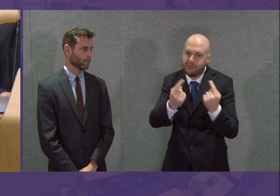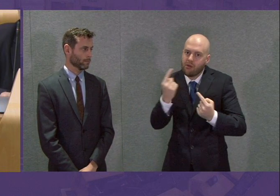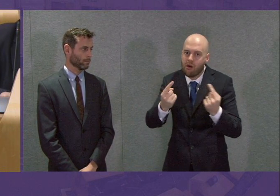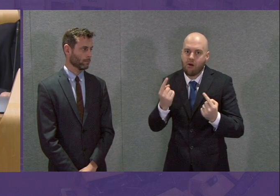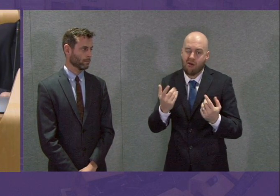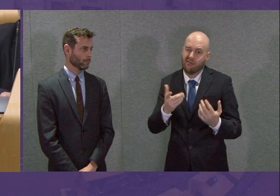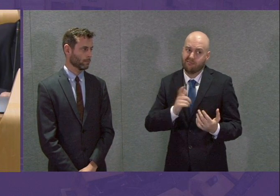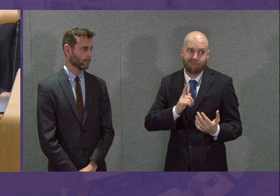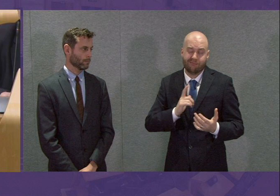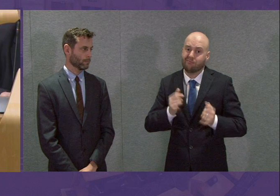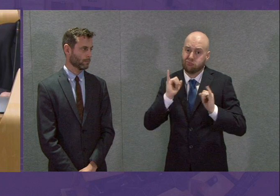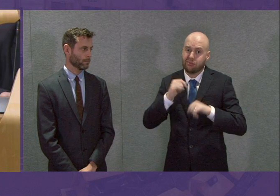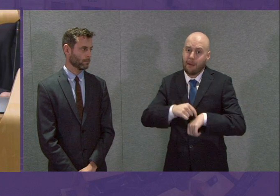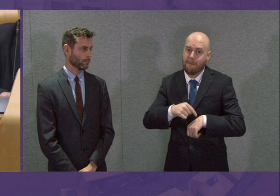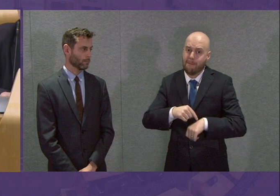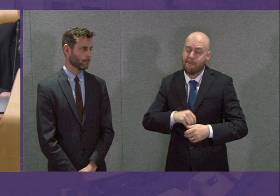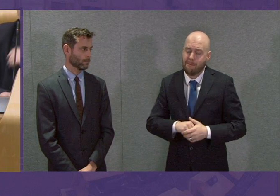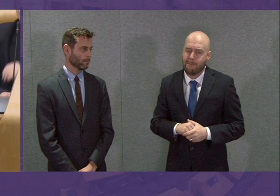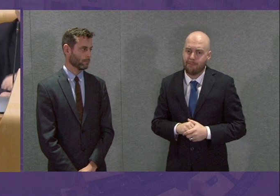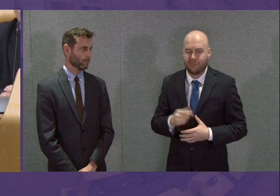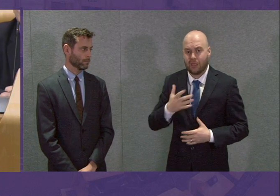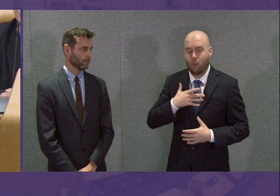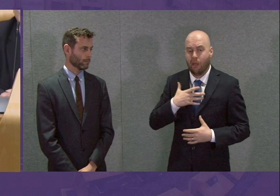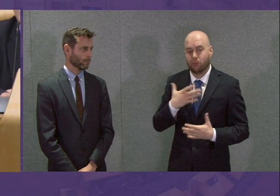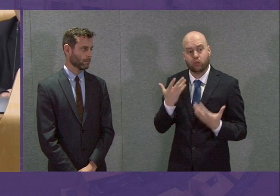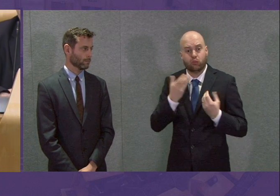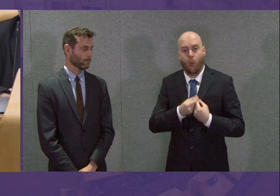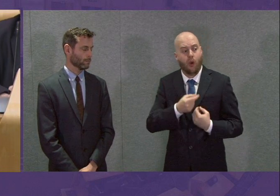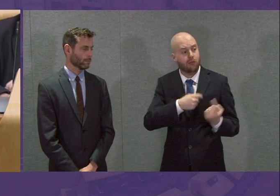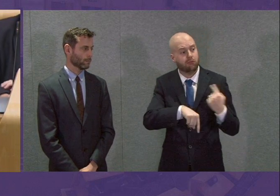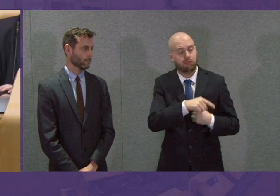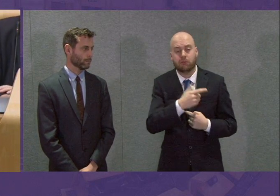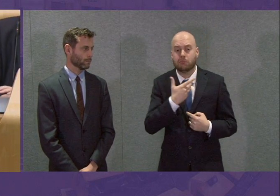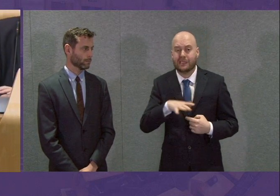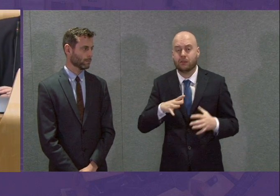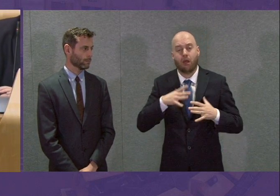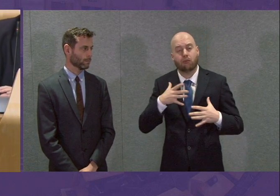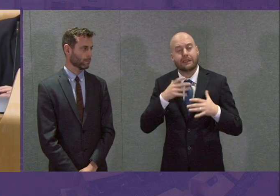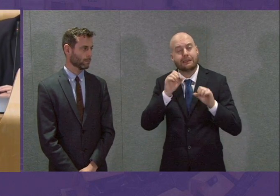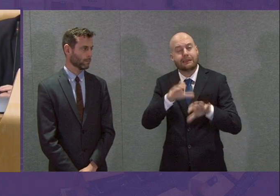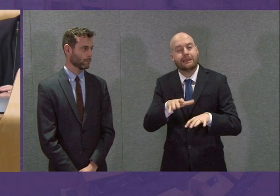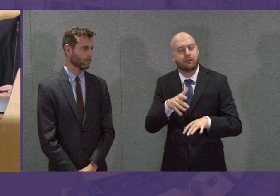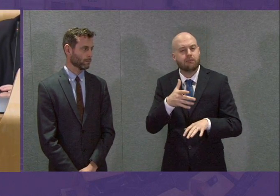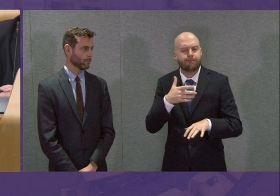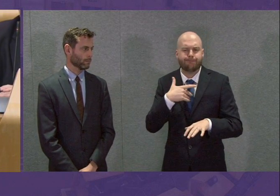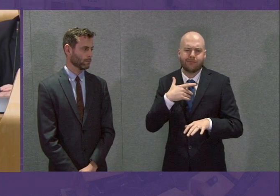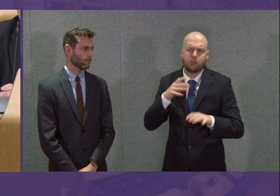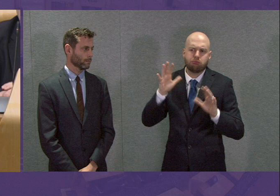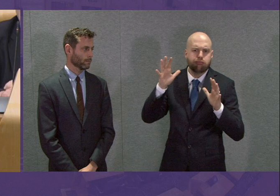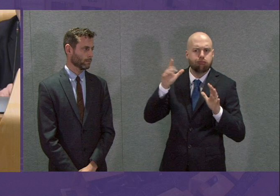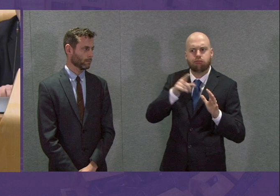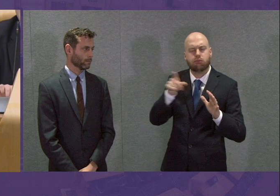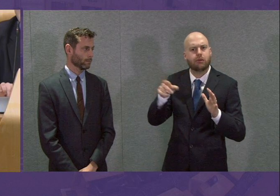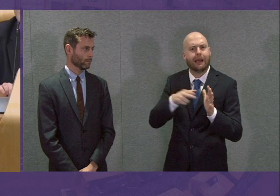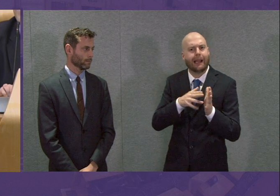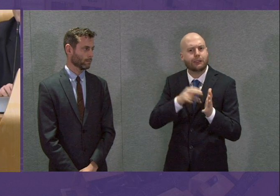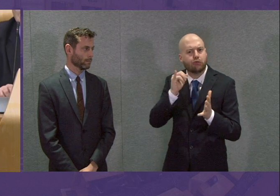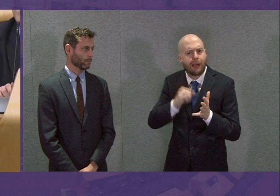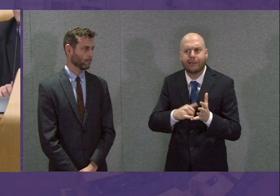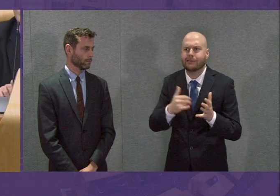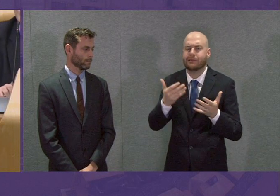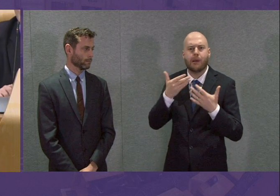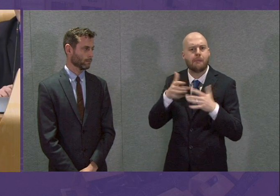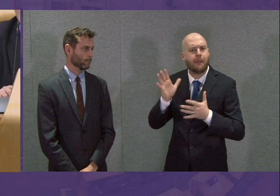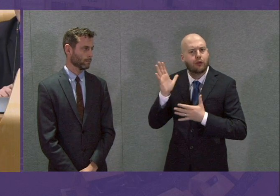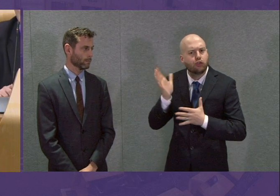others in expressing our thanks and concern for the dedicated people working in our NHS and other public services and also for those people